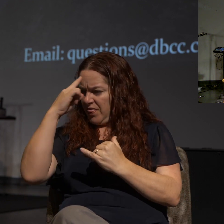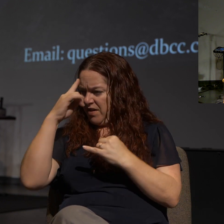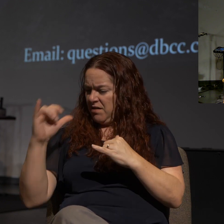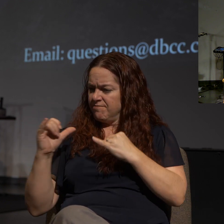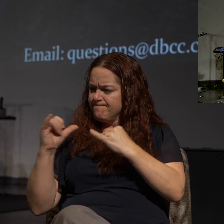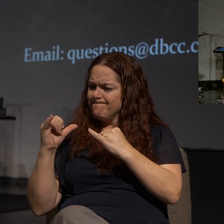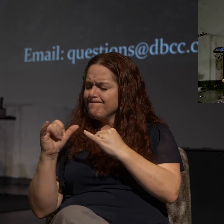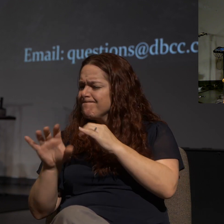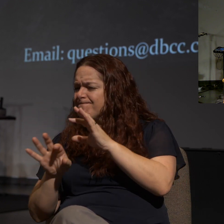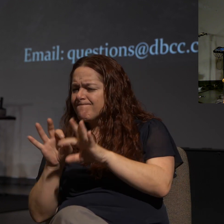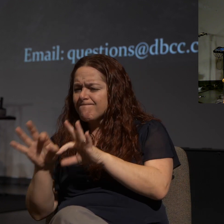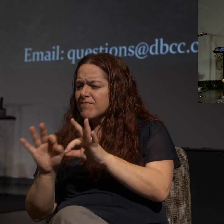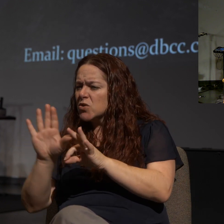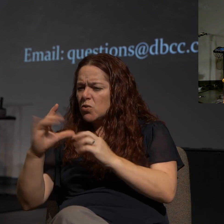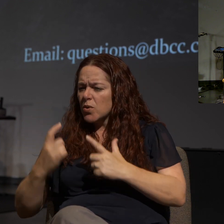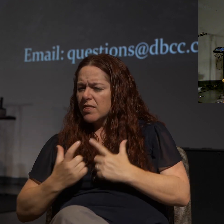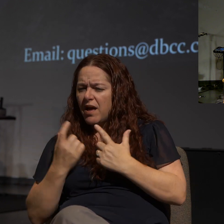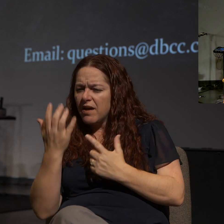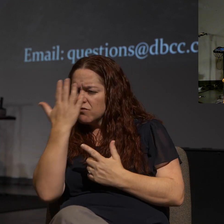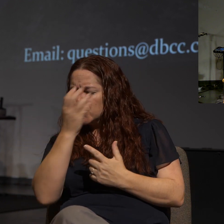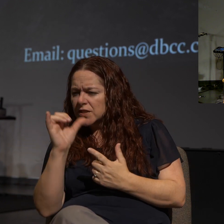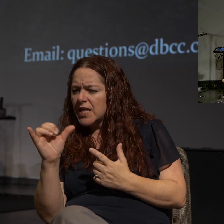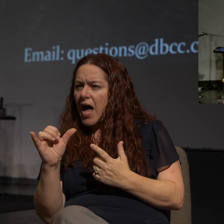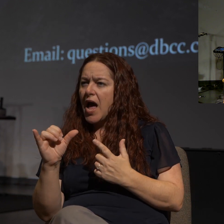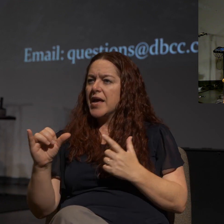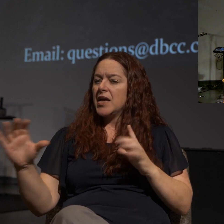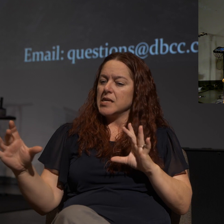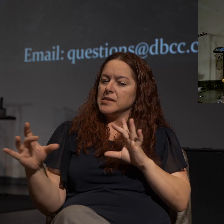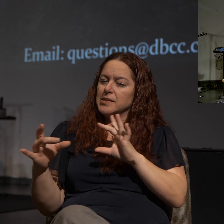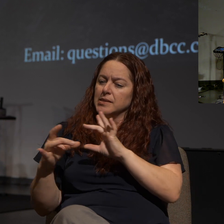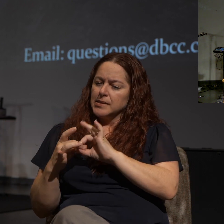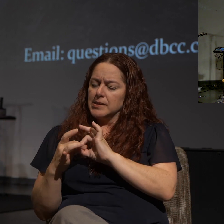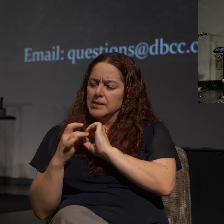what your life is like, and I'm going to be drawn to that.